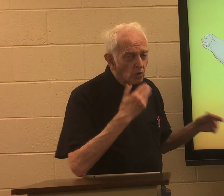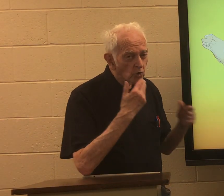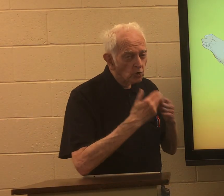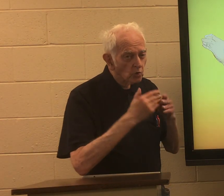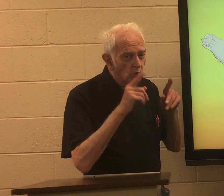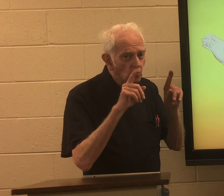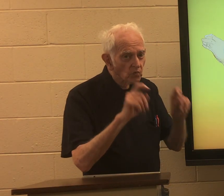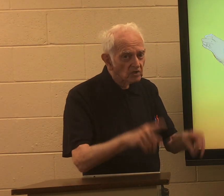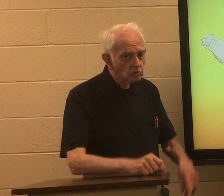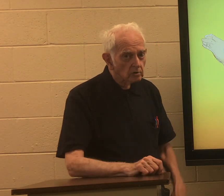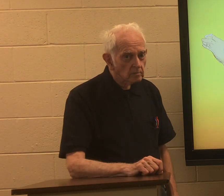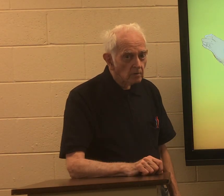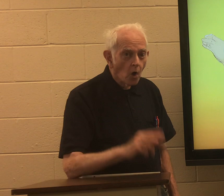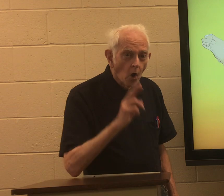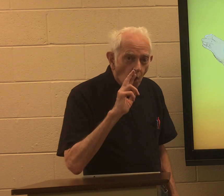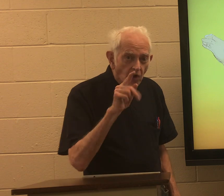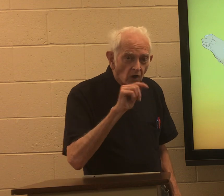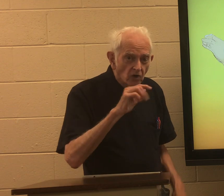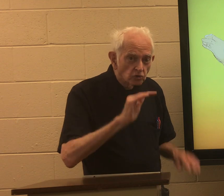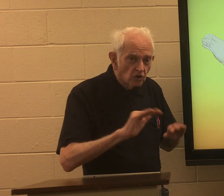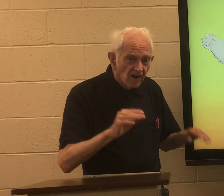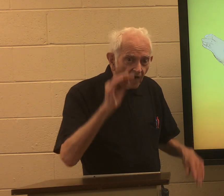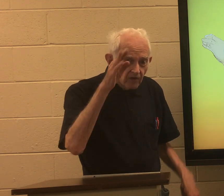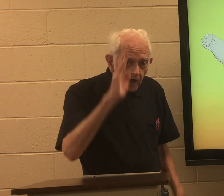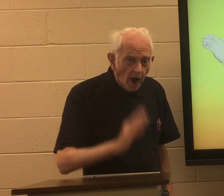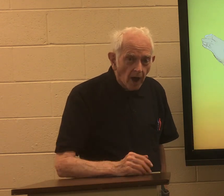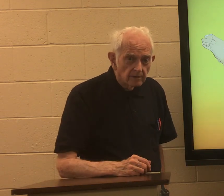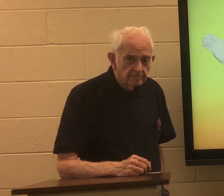so this is a good question are you a child of God